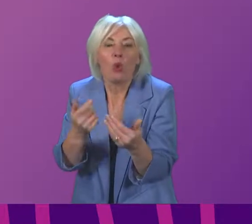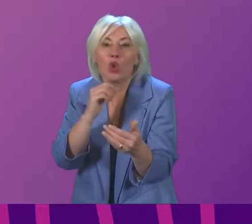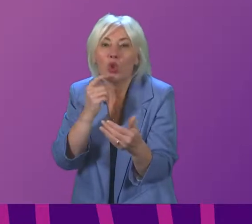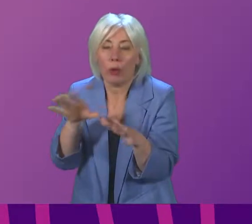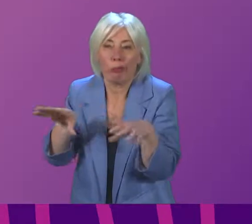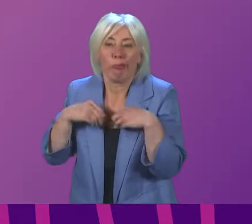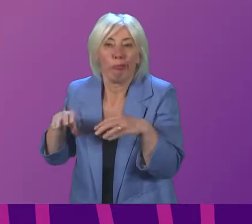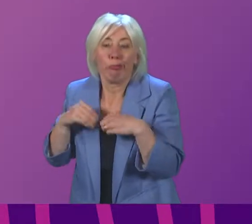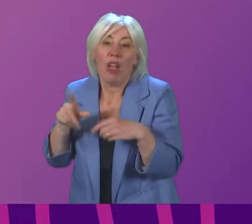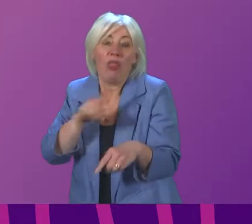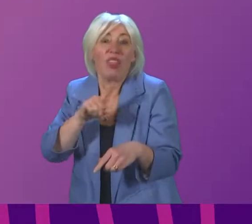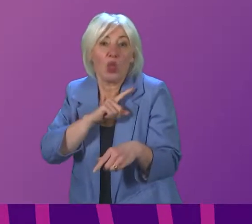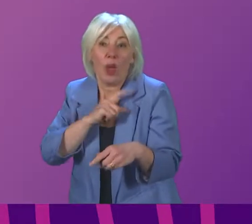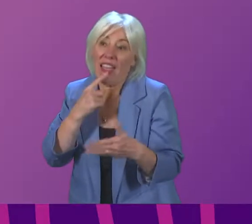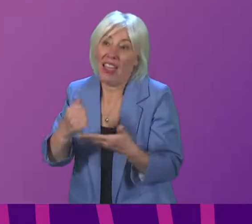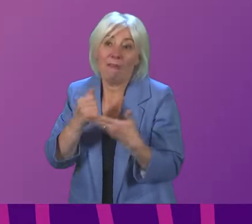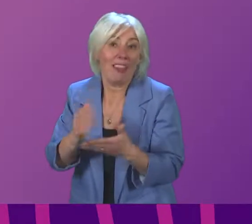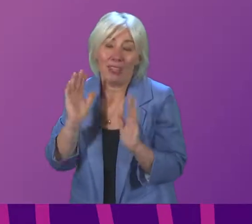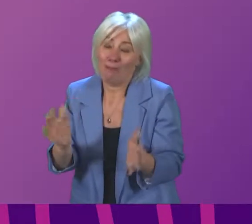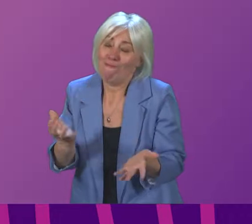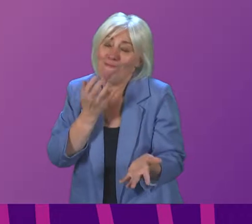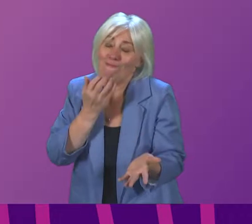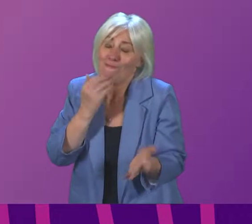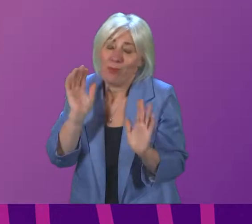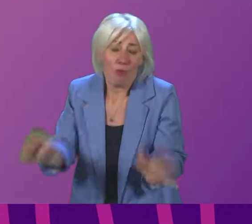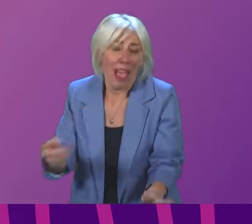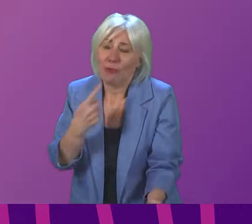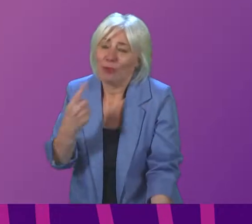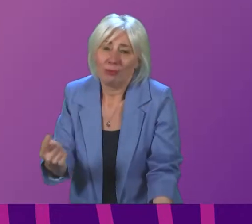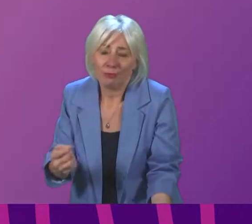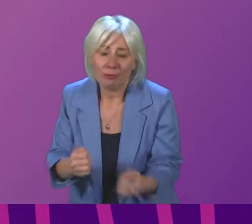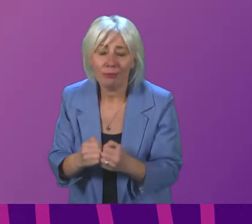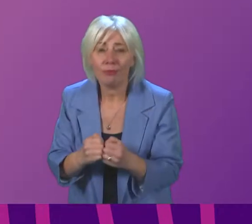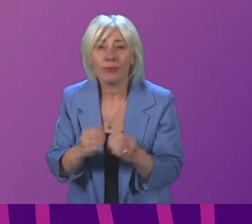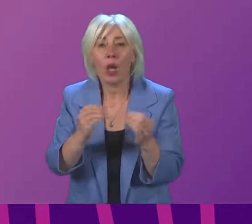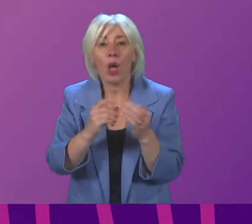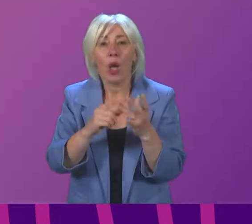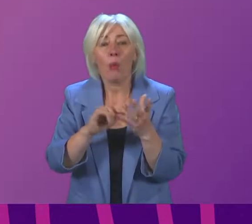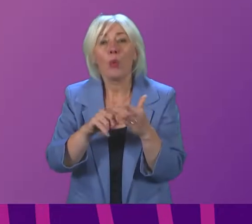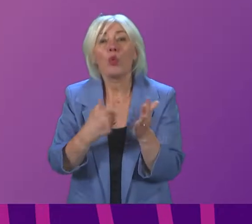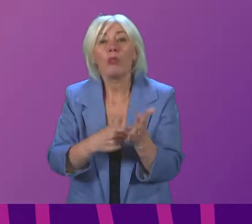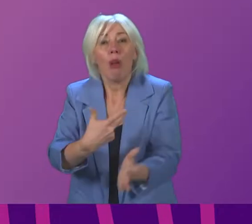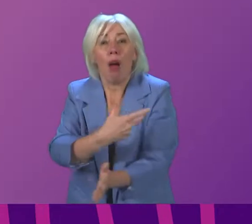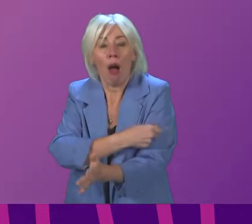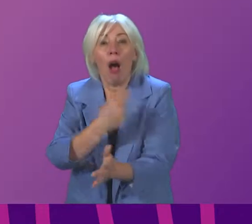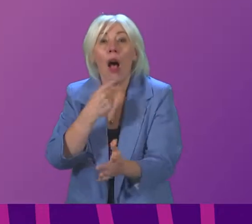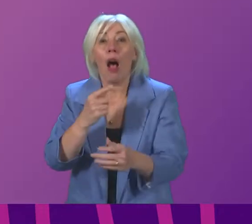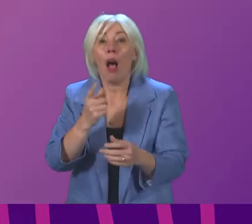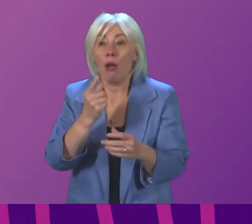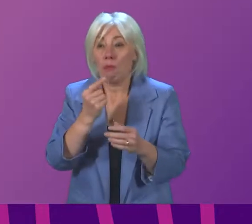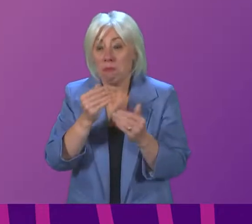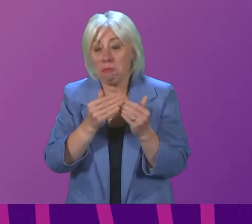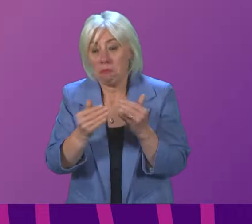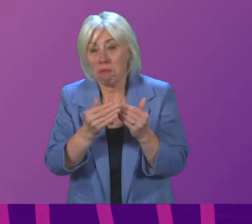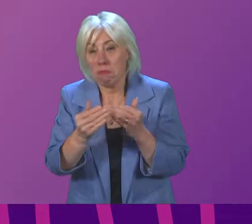this advice unavoidable. On the issues with the COVID booster, the additional capacity will start to become available over